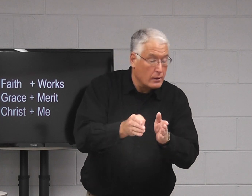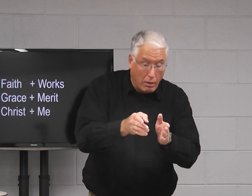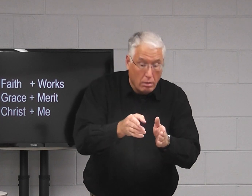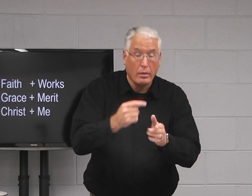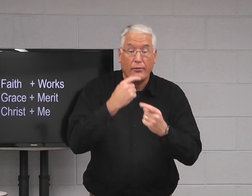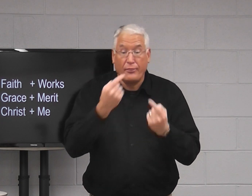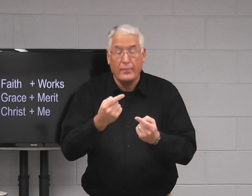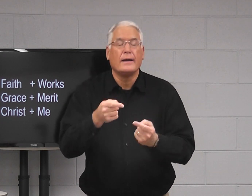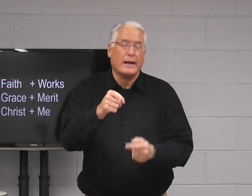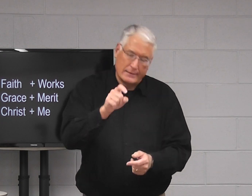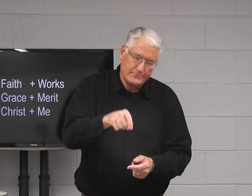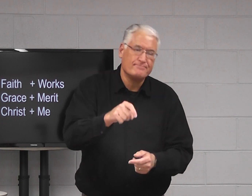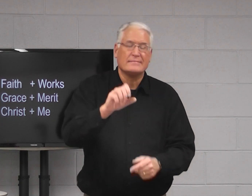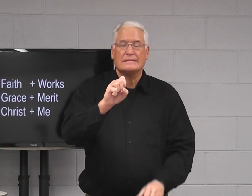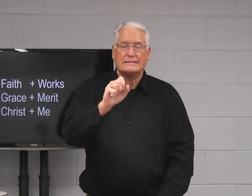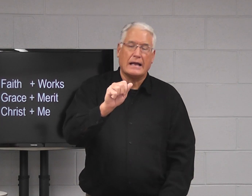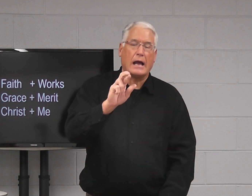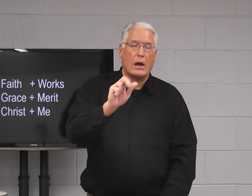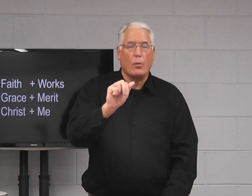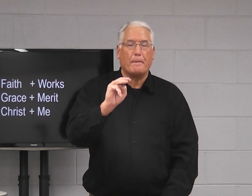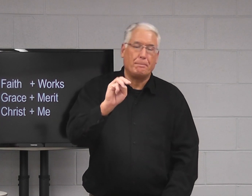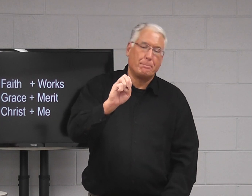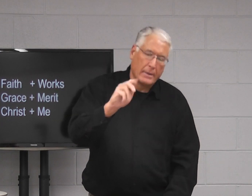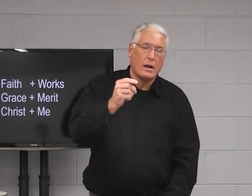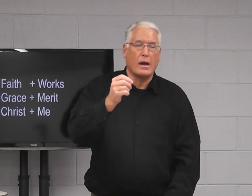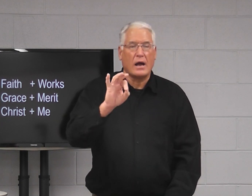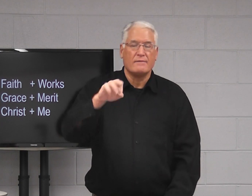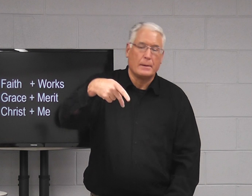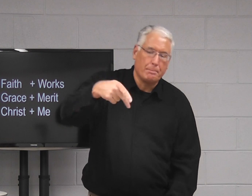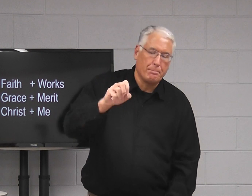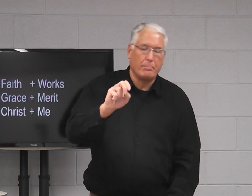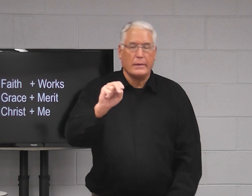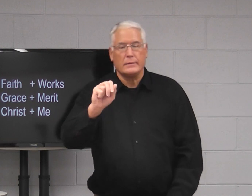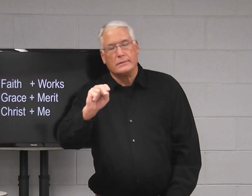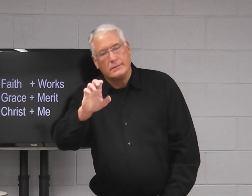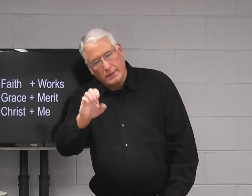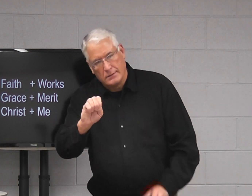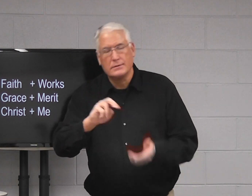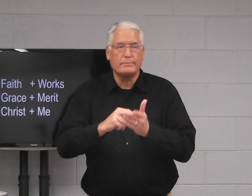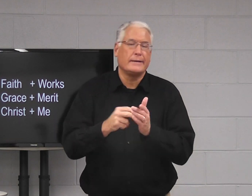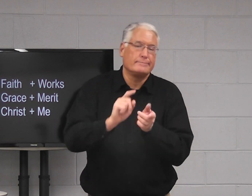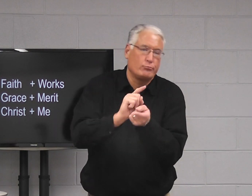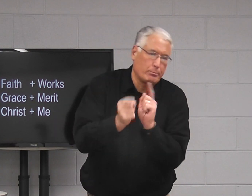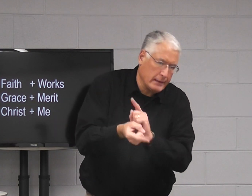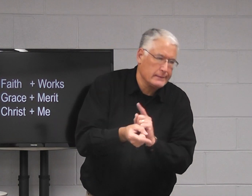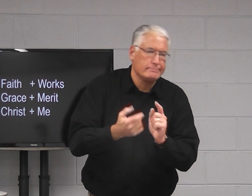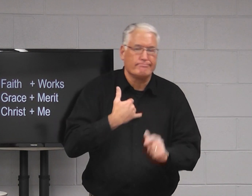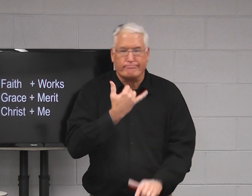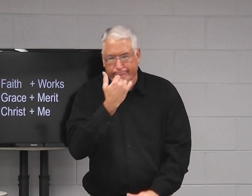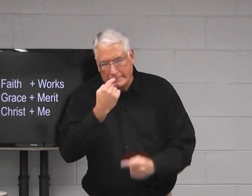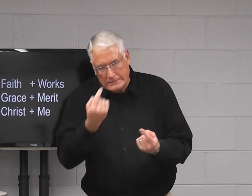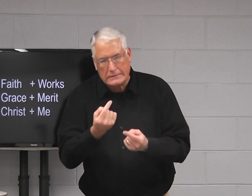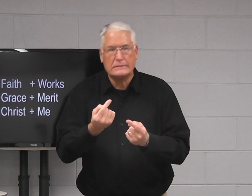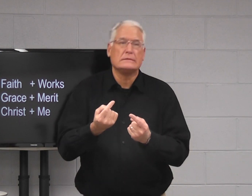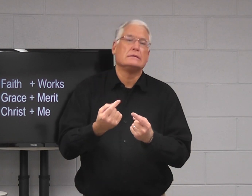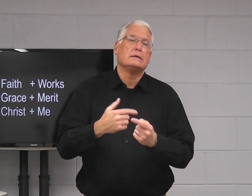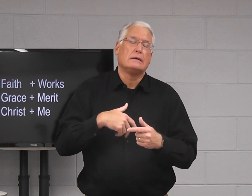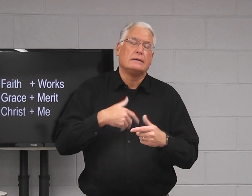And then the next step, you have to go through different sacraments of penance, meaning repenting of your